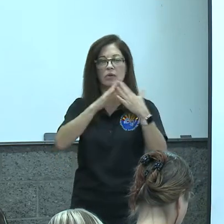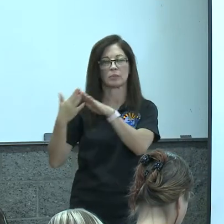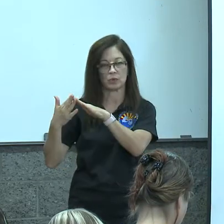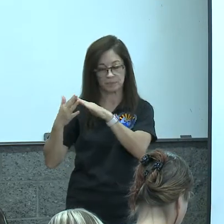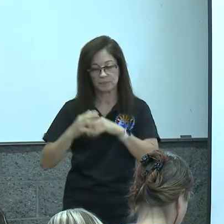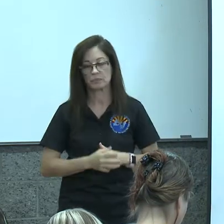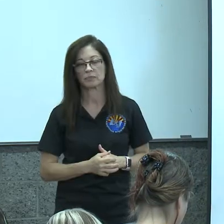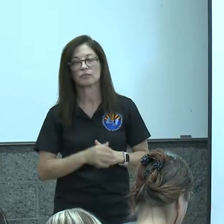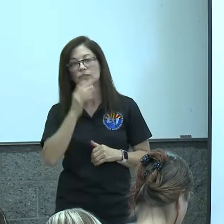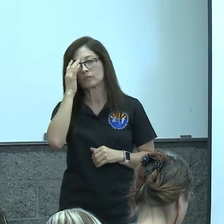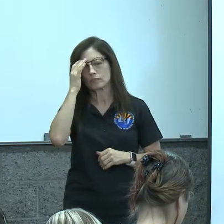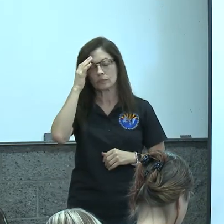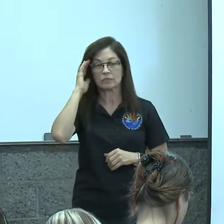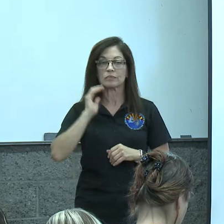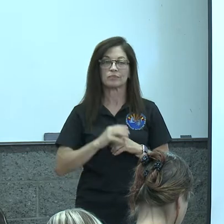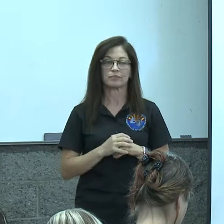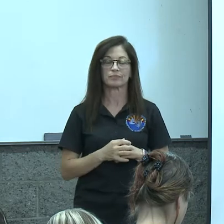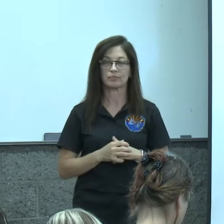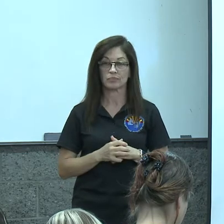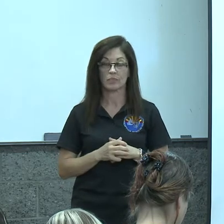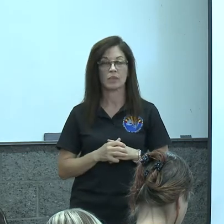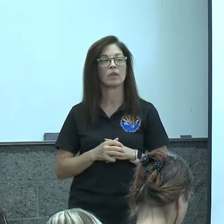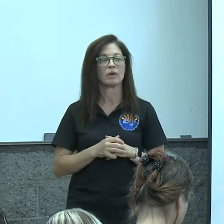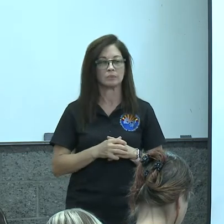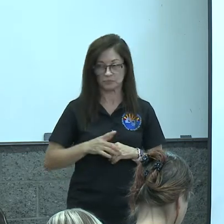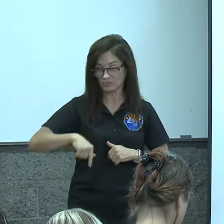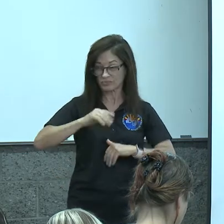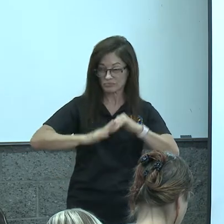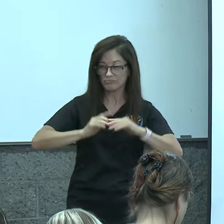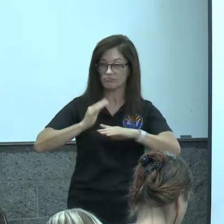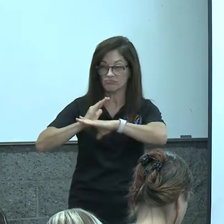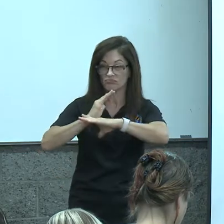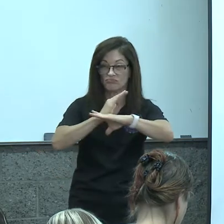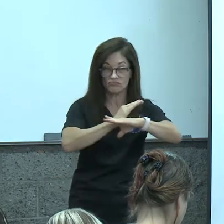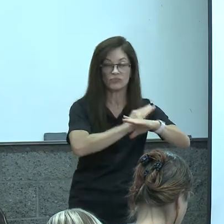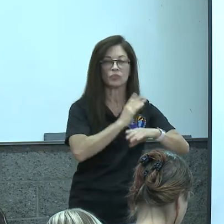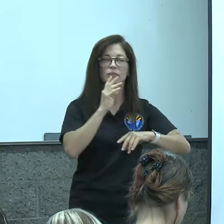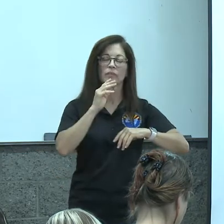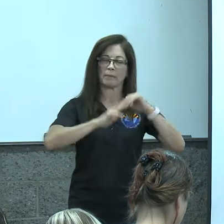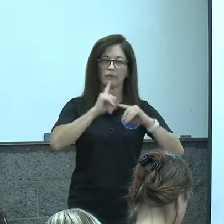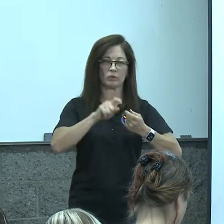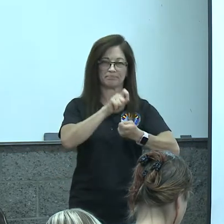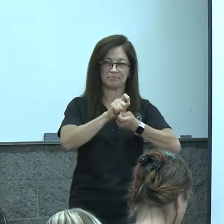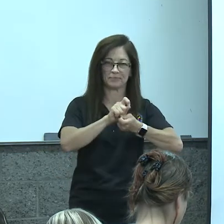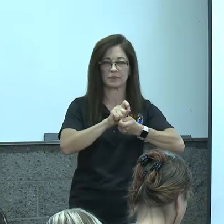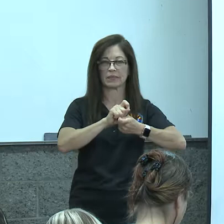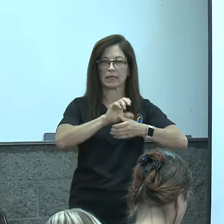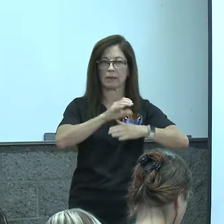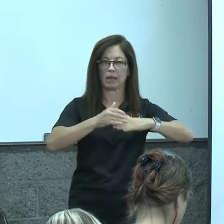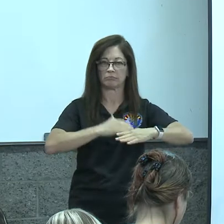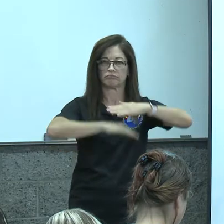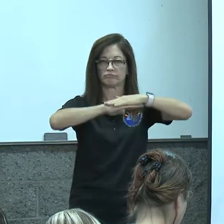so basically when we built those systems we built them for a certain capacity there's no